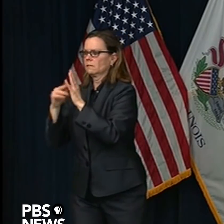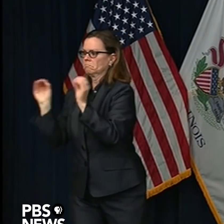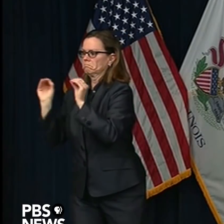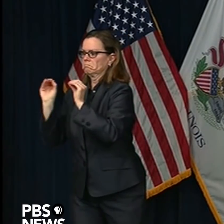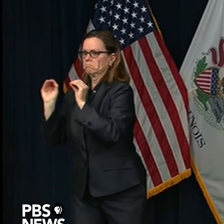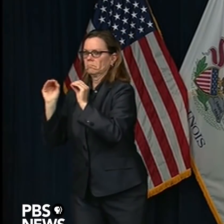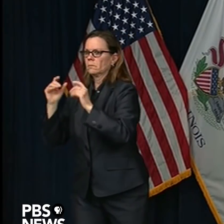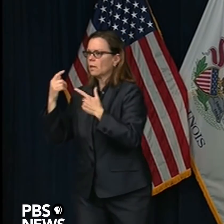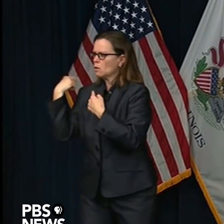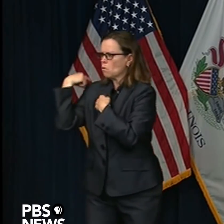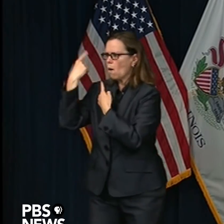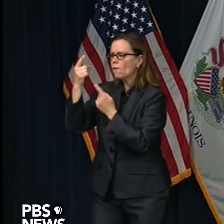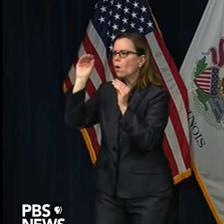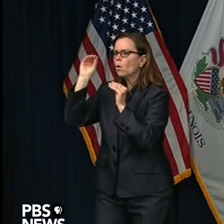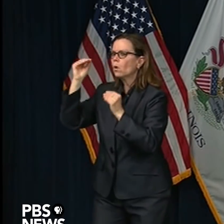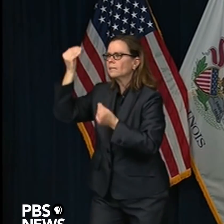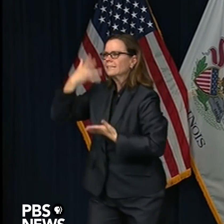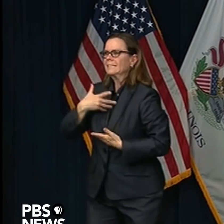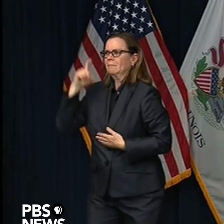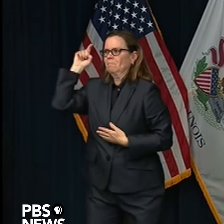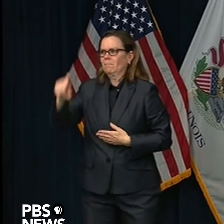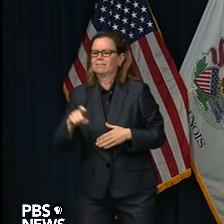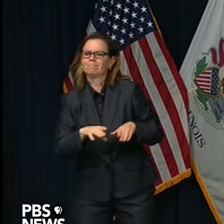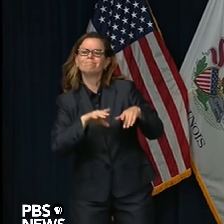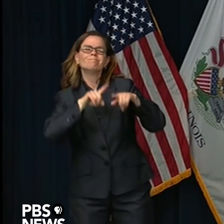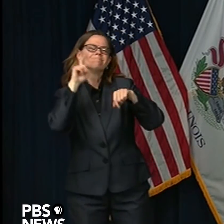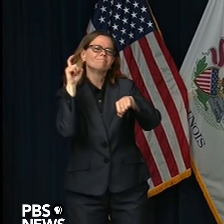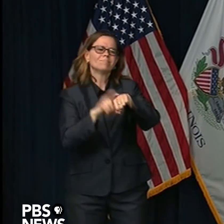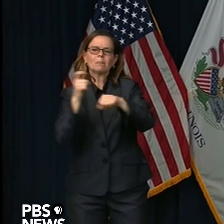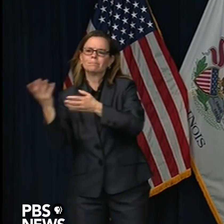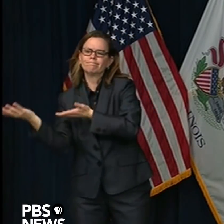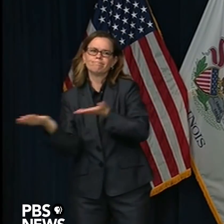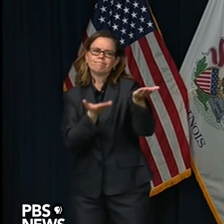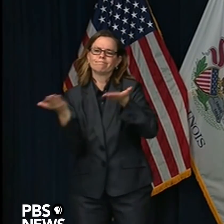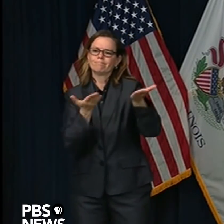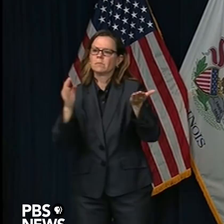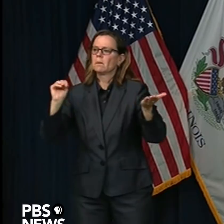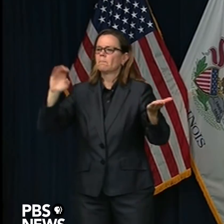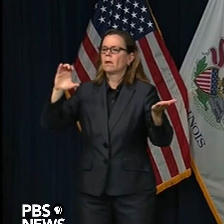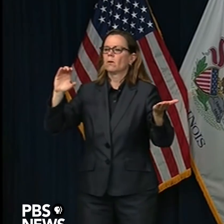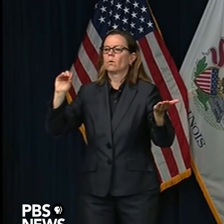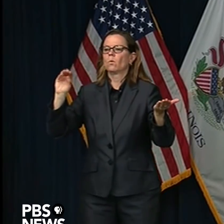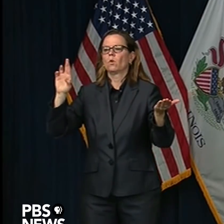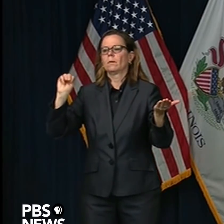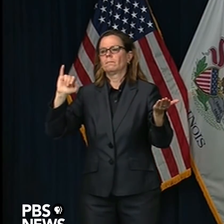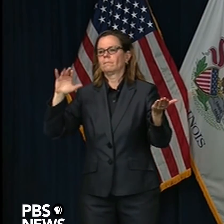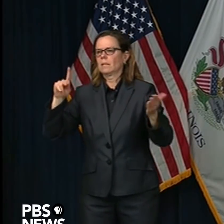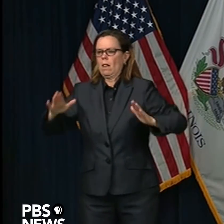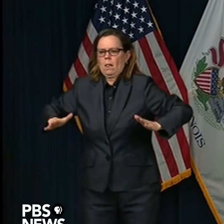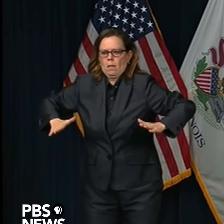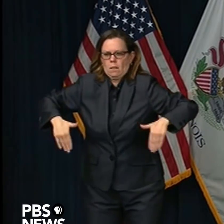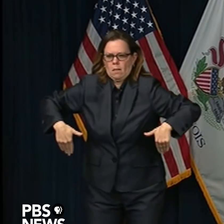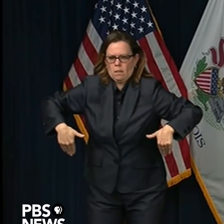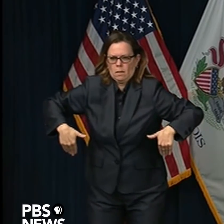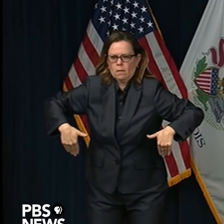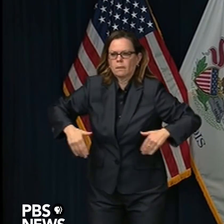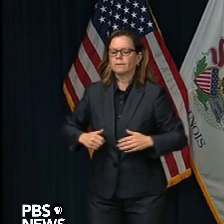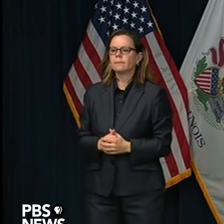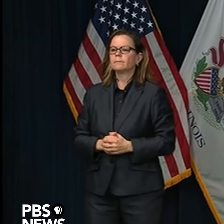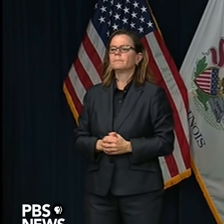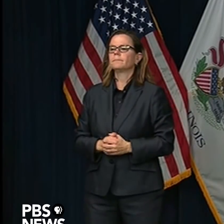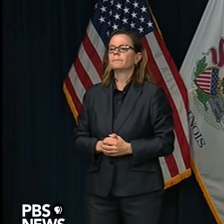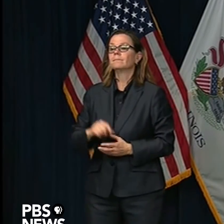And we are recommending the continued collaboration of hospitals with their hospitals in their region to